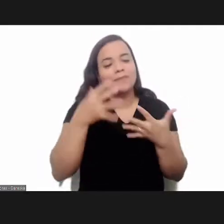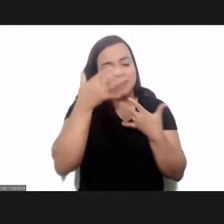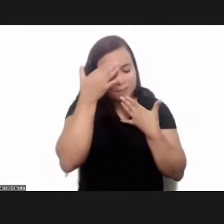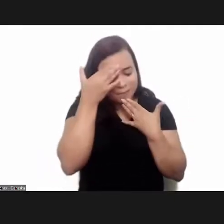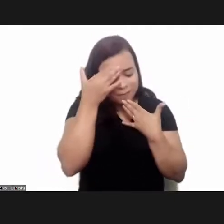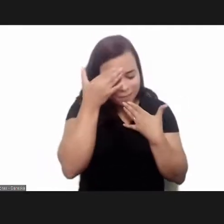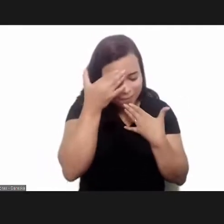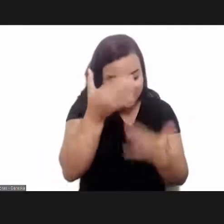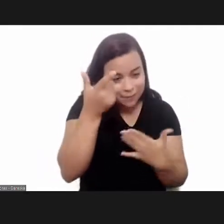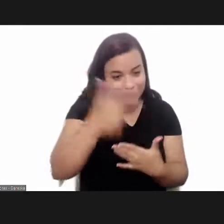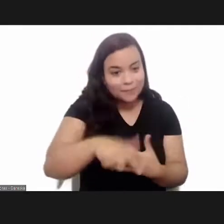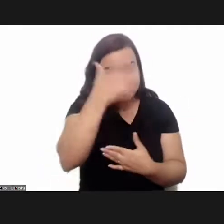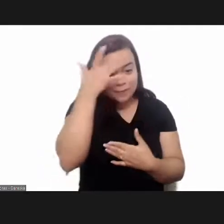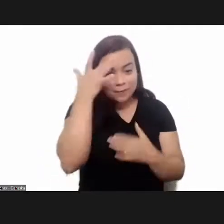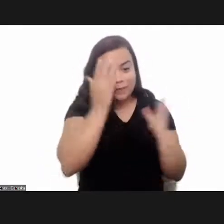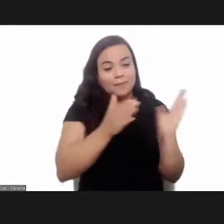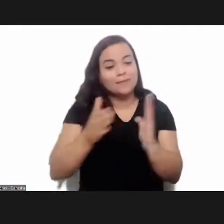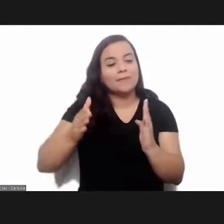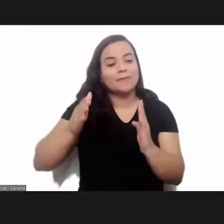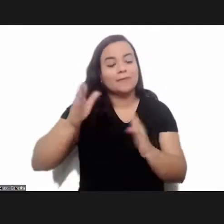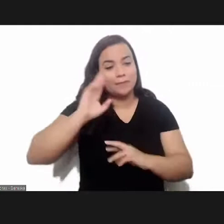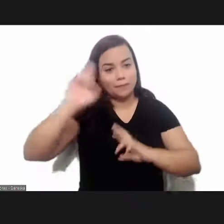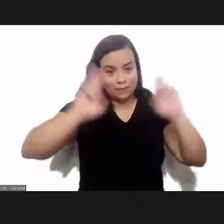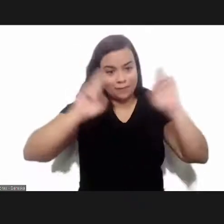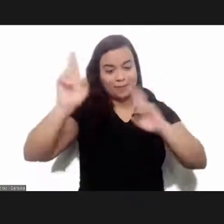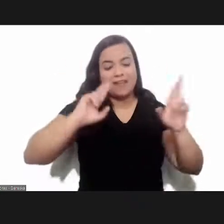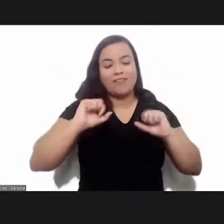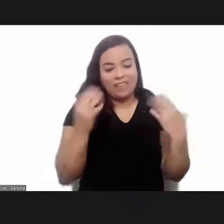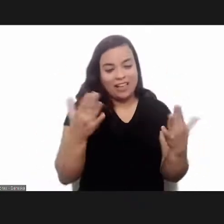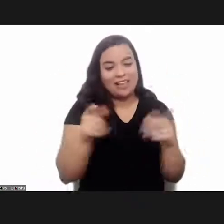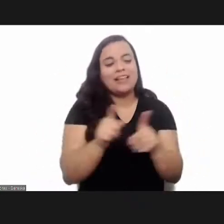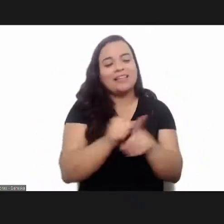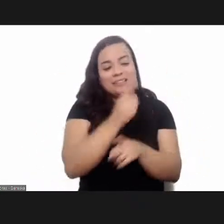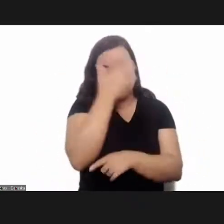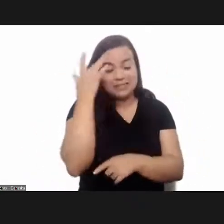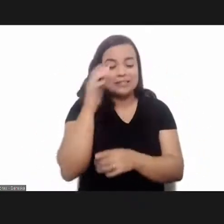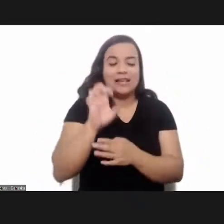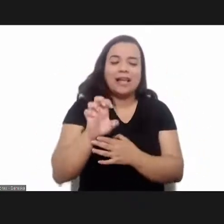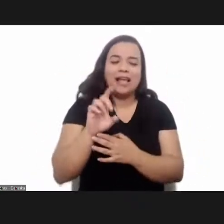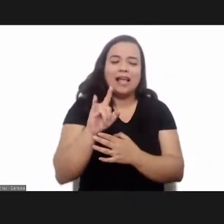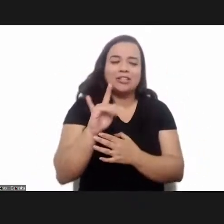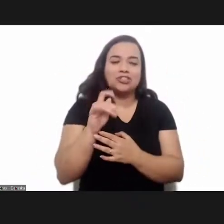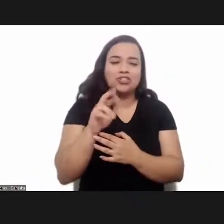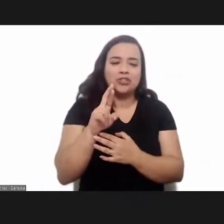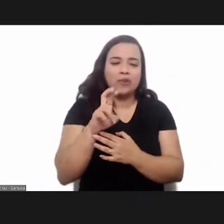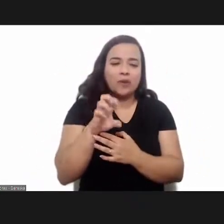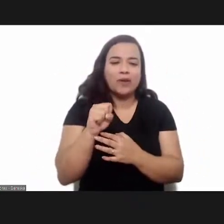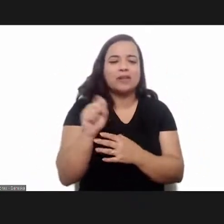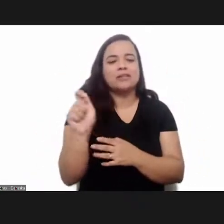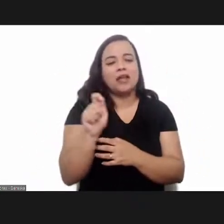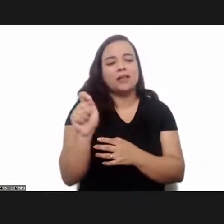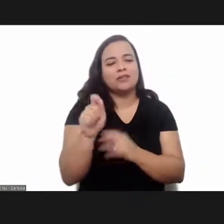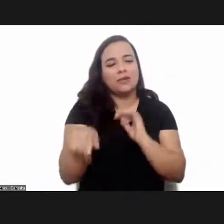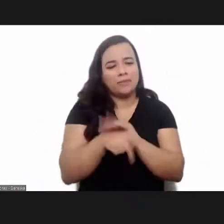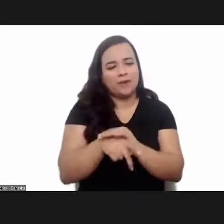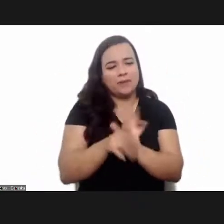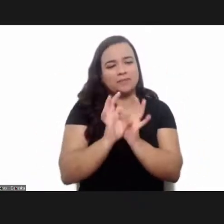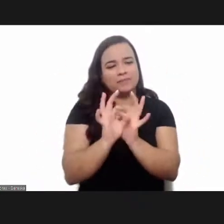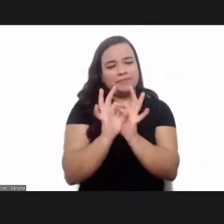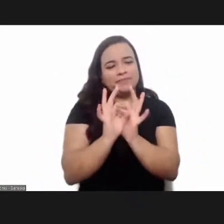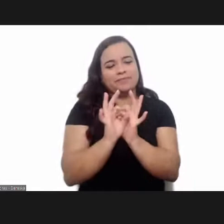the organizers of the event and specifically the editors the associate editors of our journal